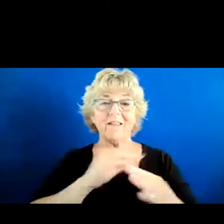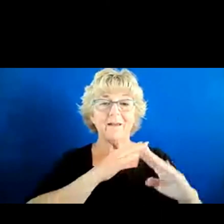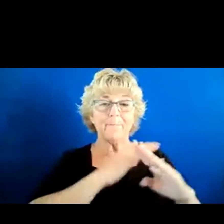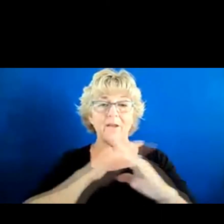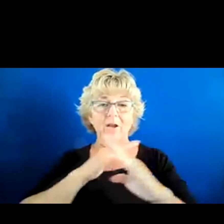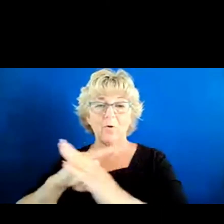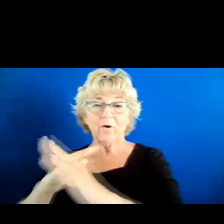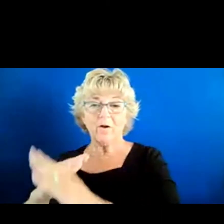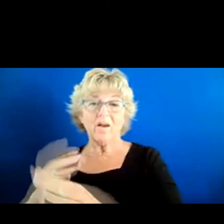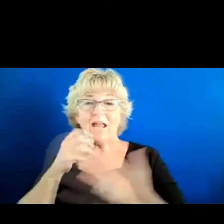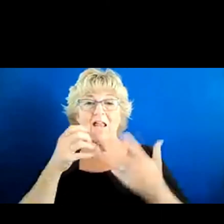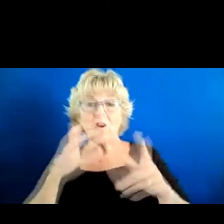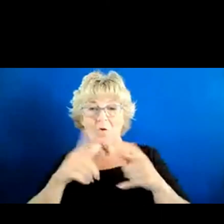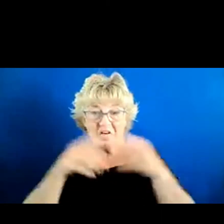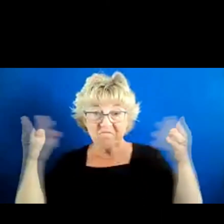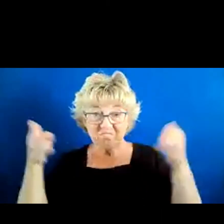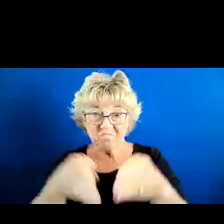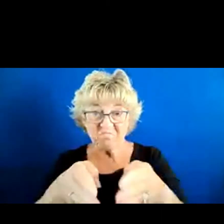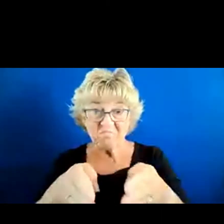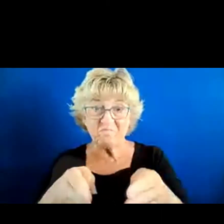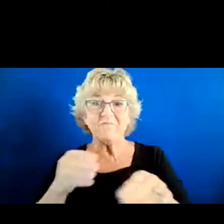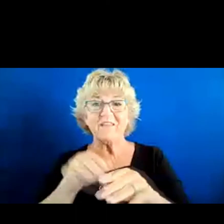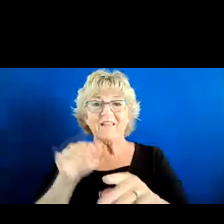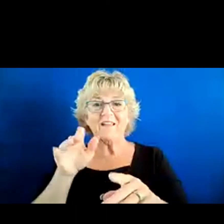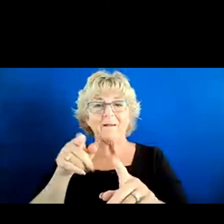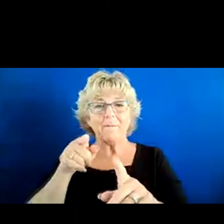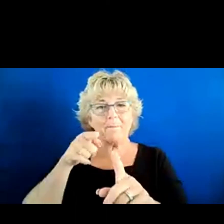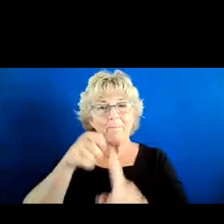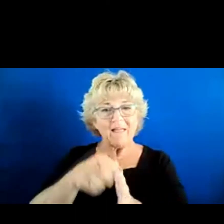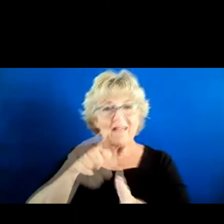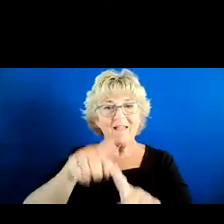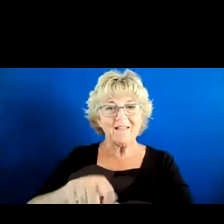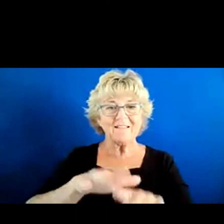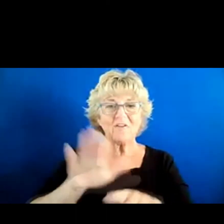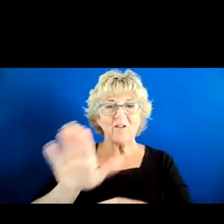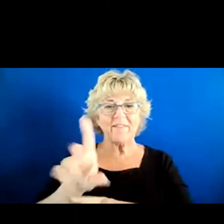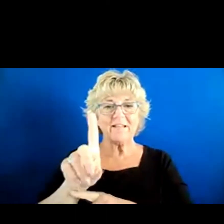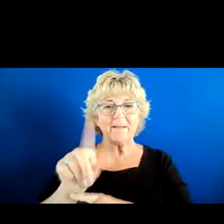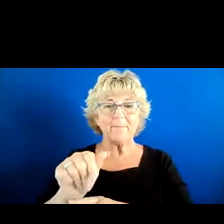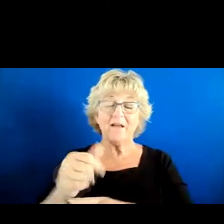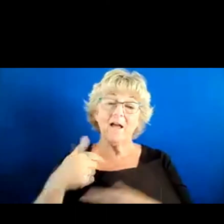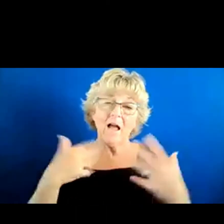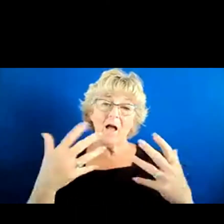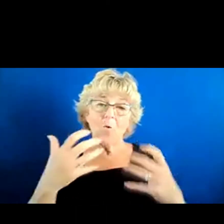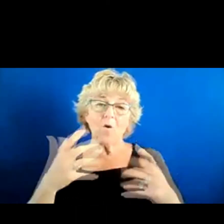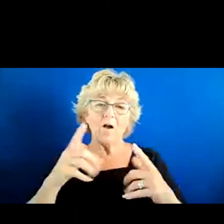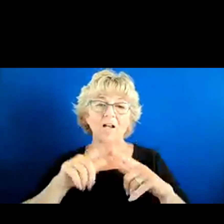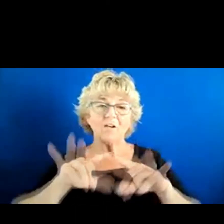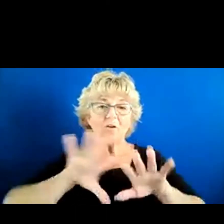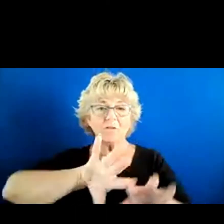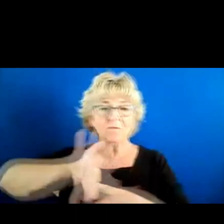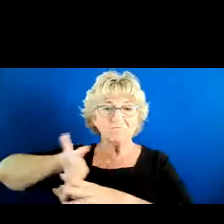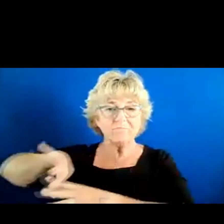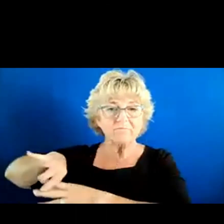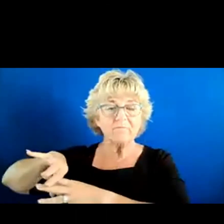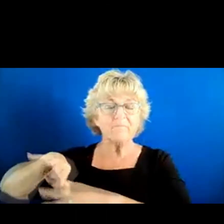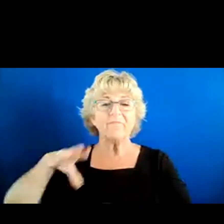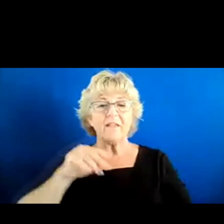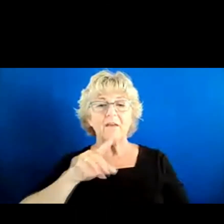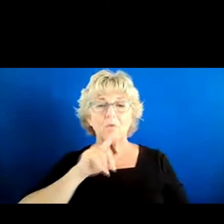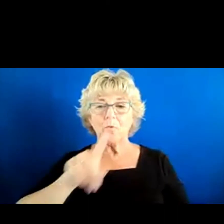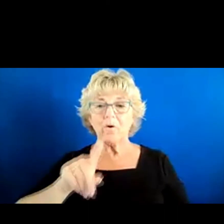pigeonholed as the kind of the disability hire. But I just want us to push back against that and really